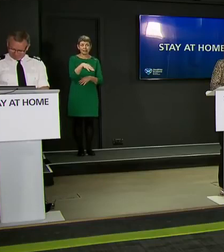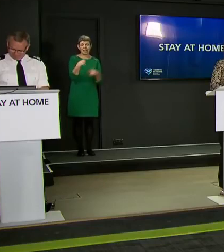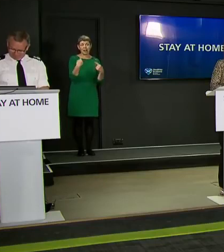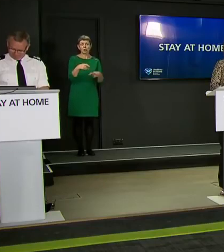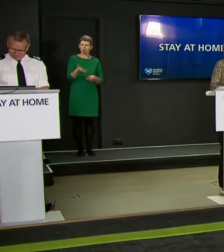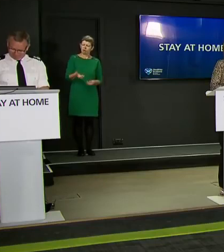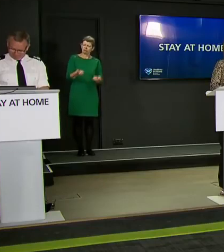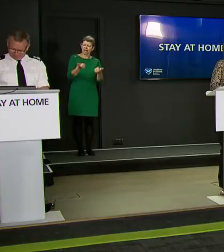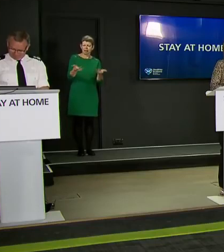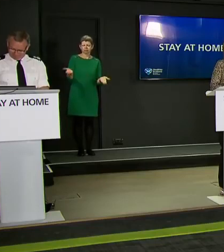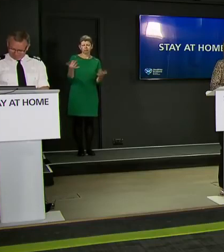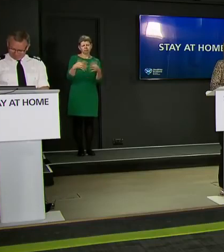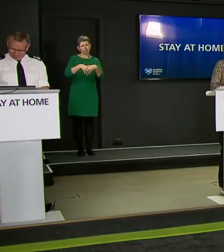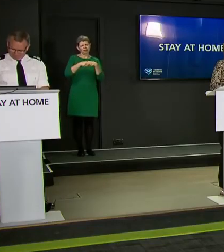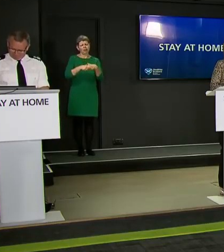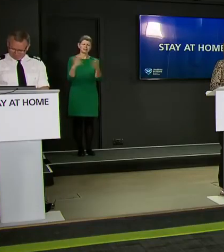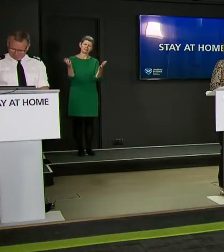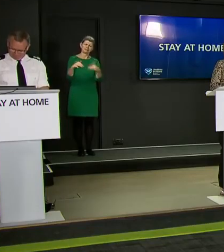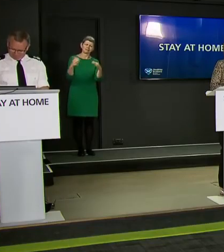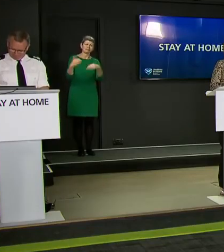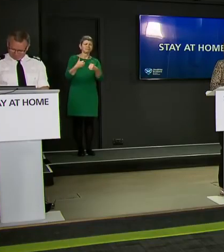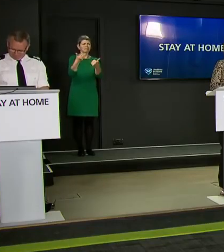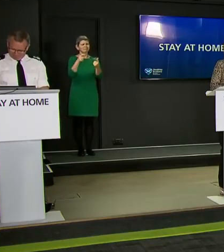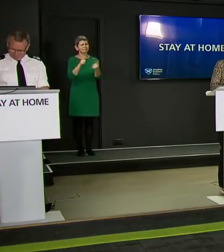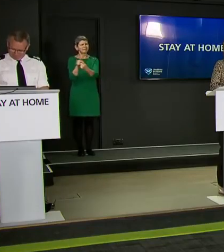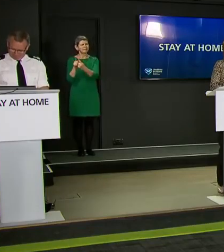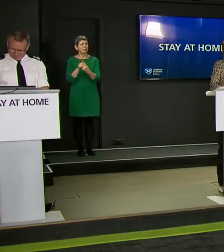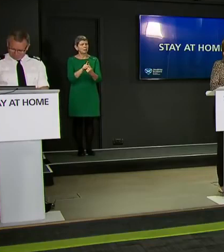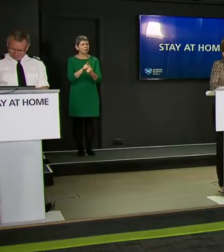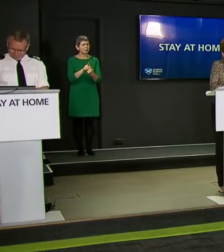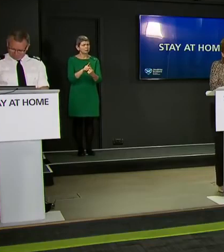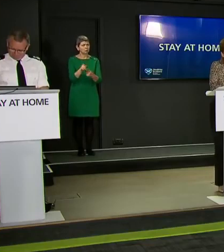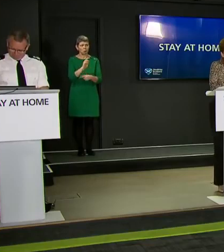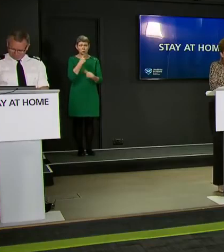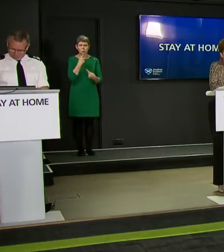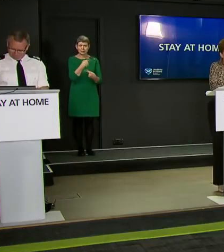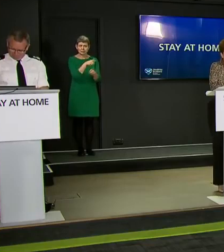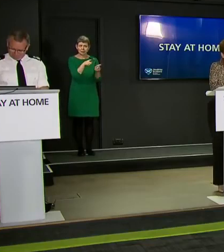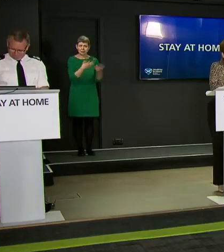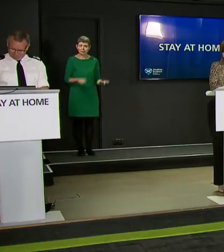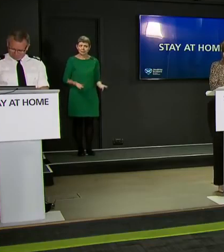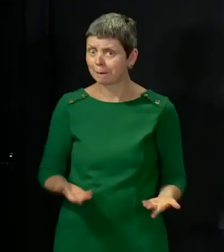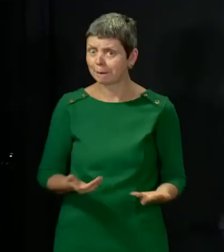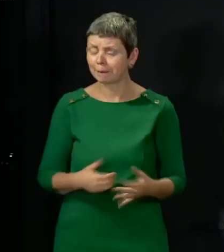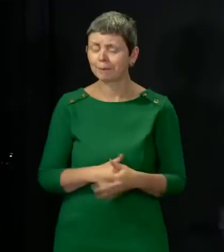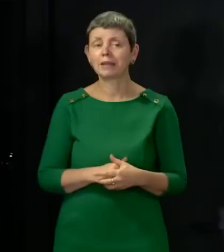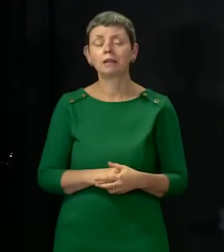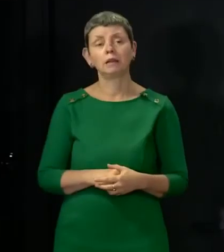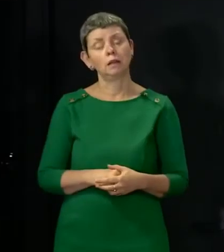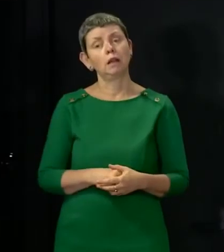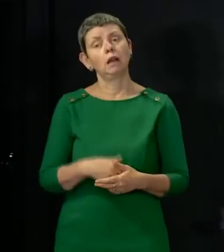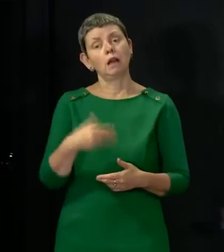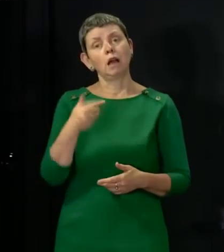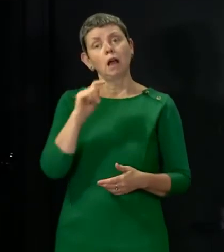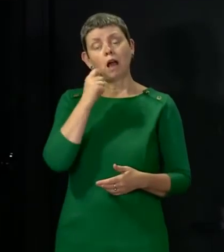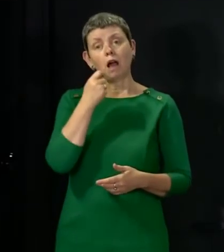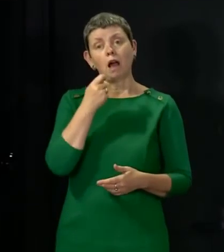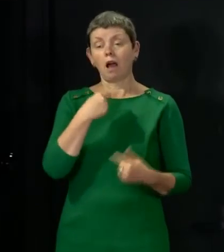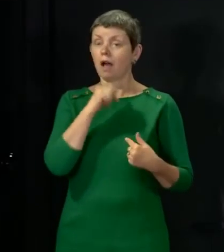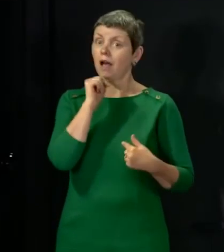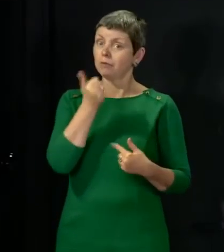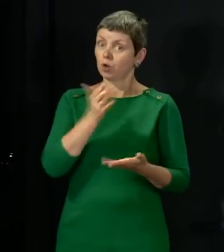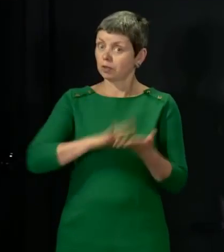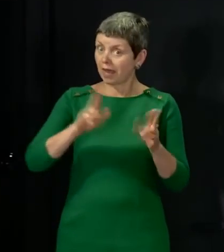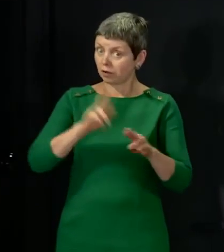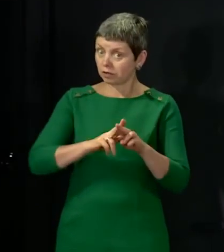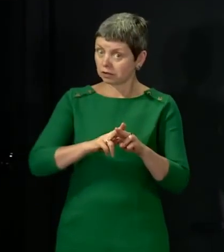having gatherings indoors I'd ask parents as far as possible I'm not a parent